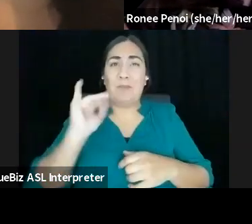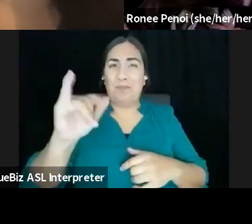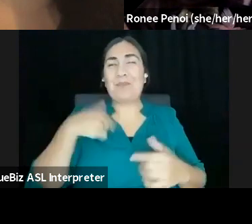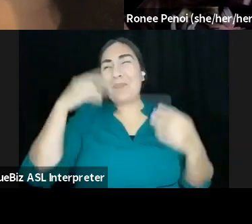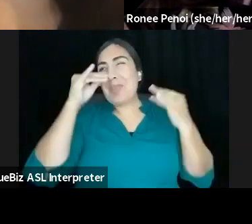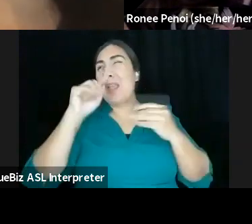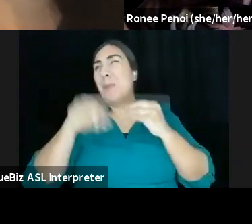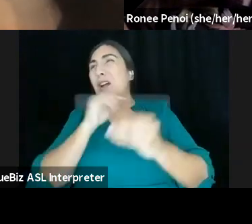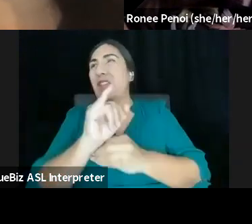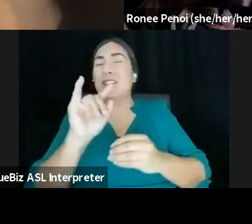means said it all.